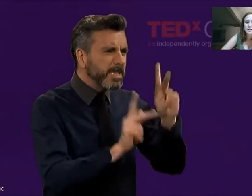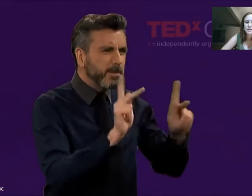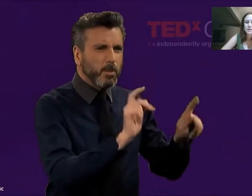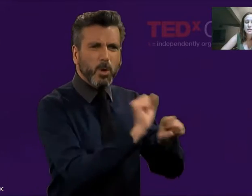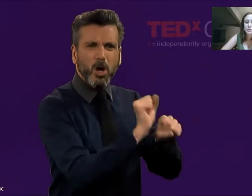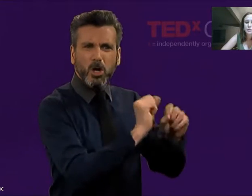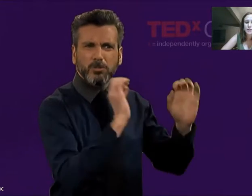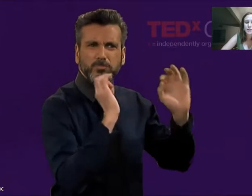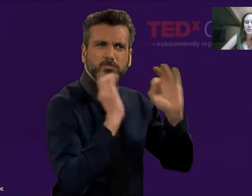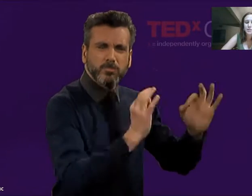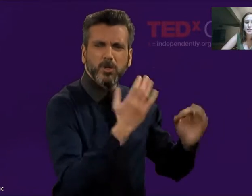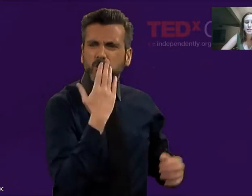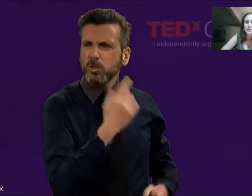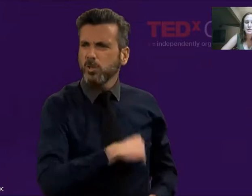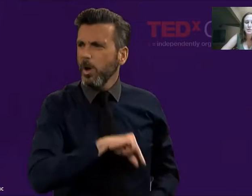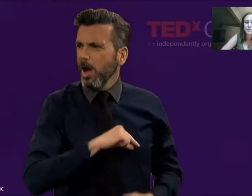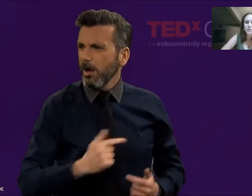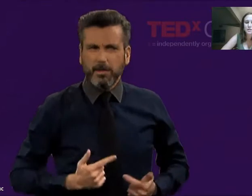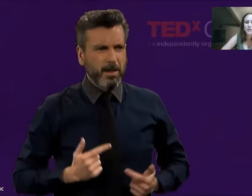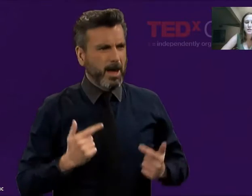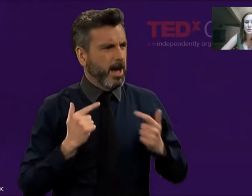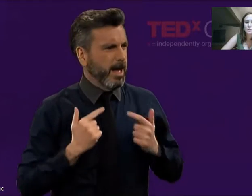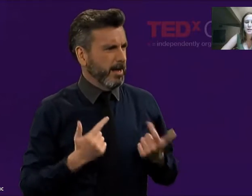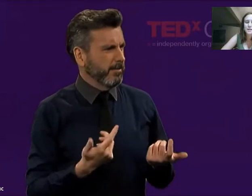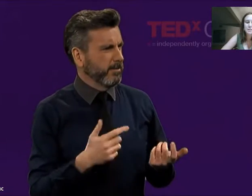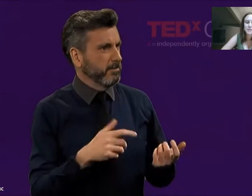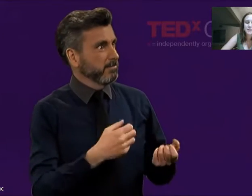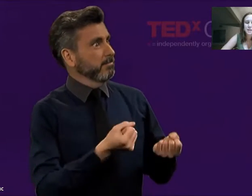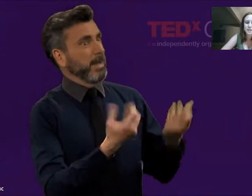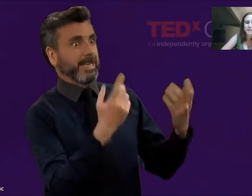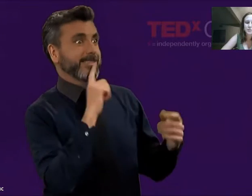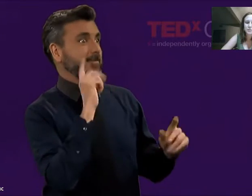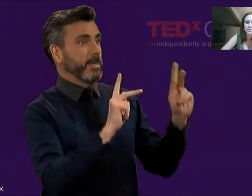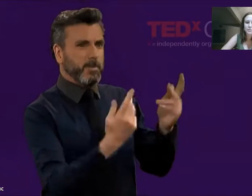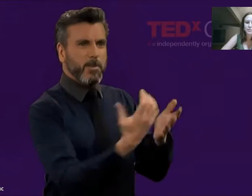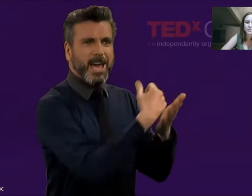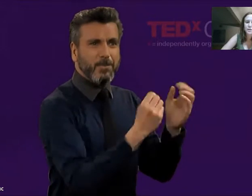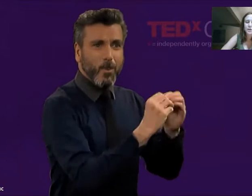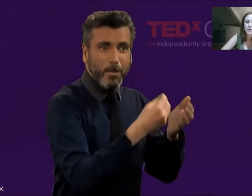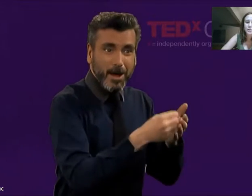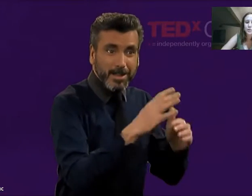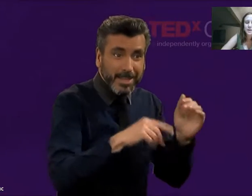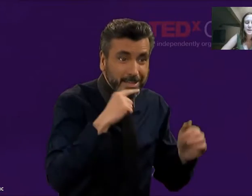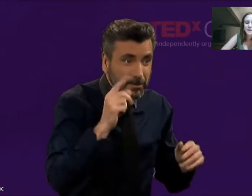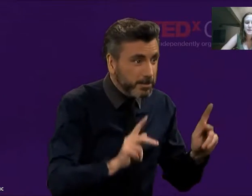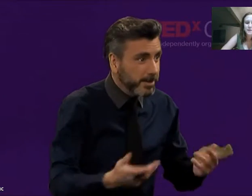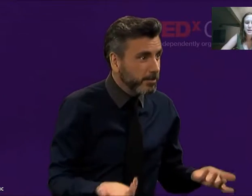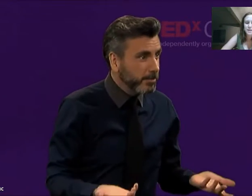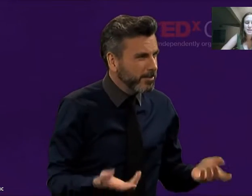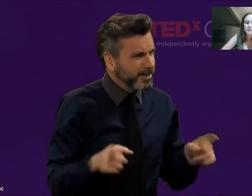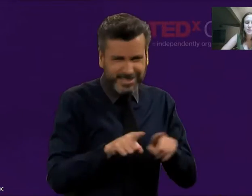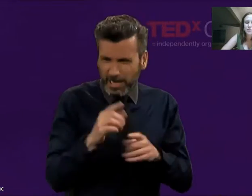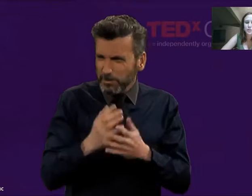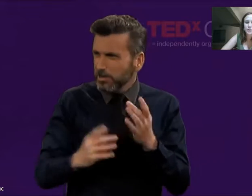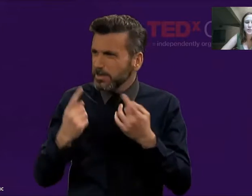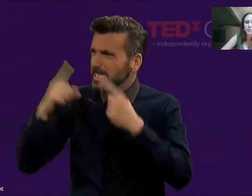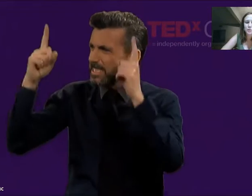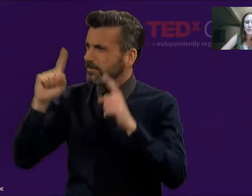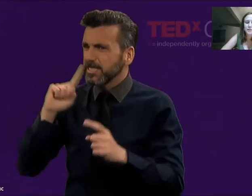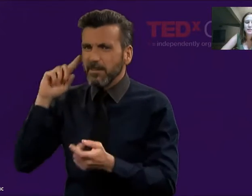Do you think that being deaf is a risk factor? Well, my team doesn't think so. We know that there's many deaf people out there in the world that have